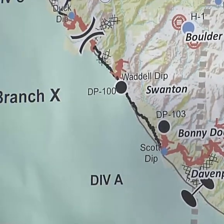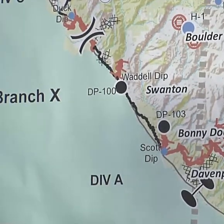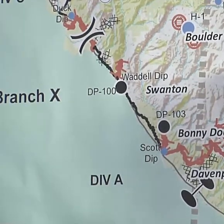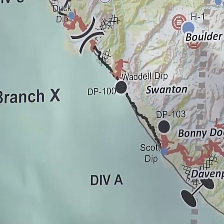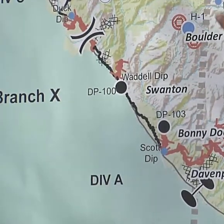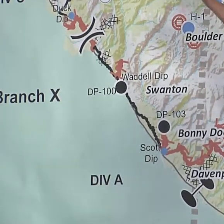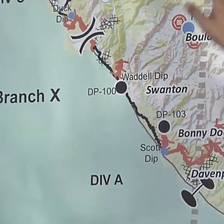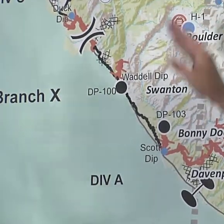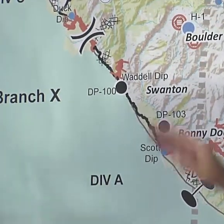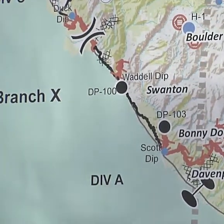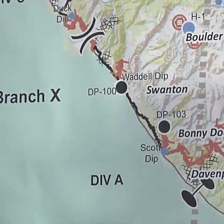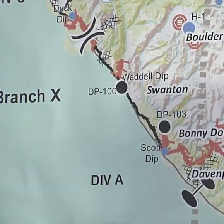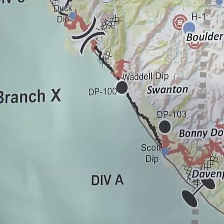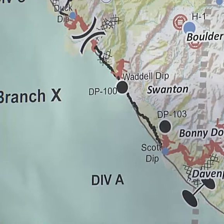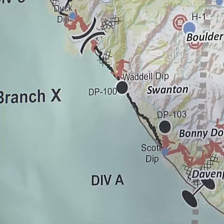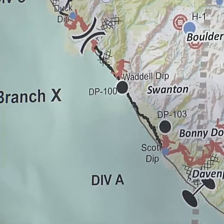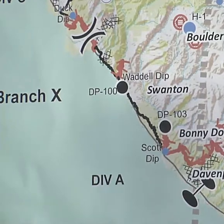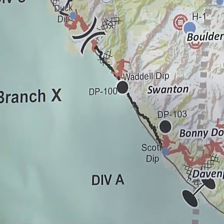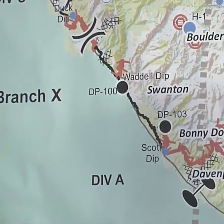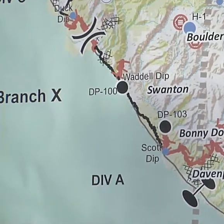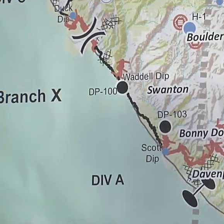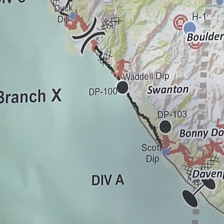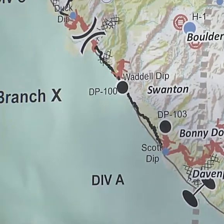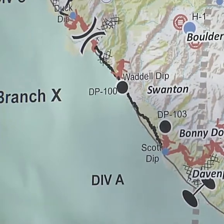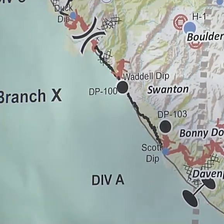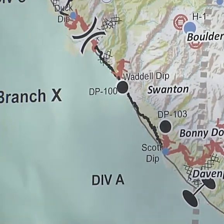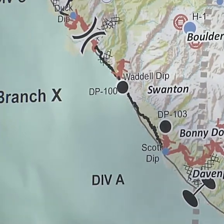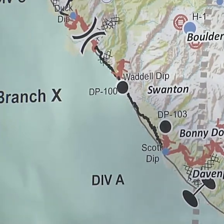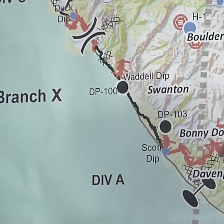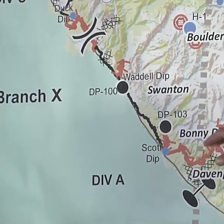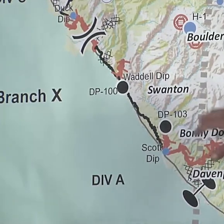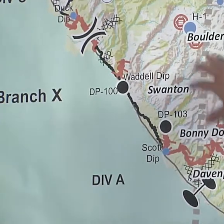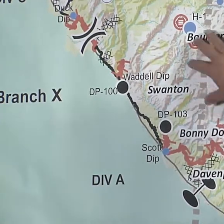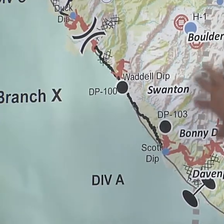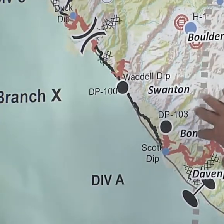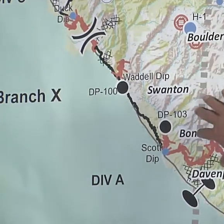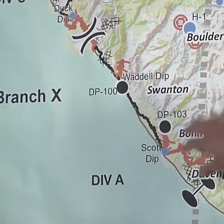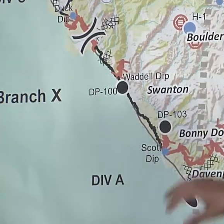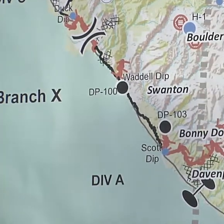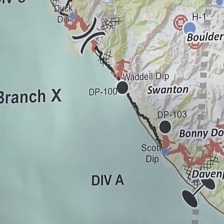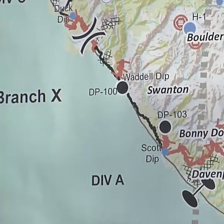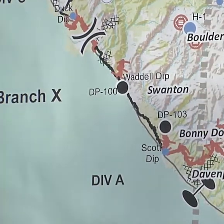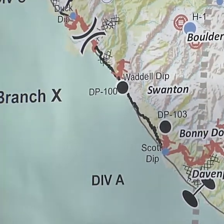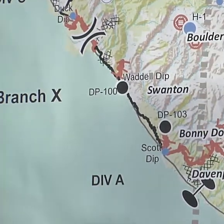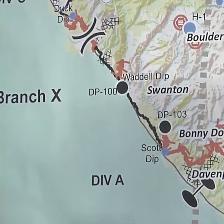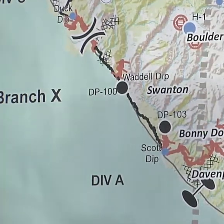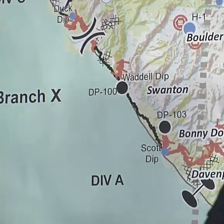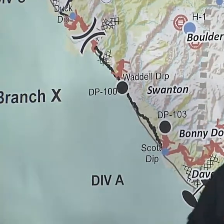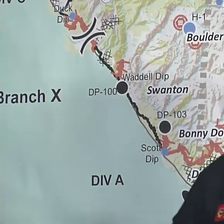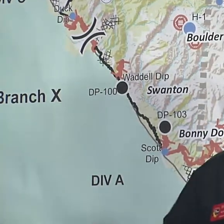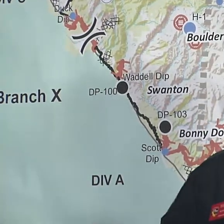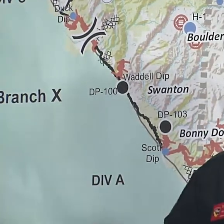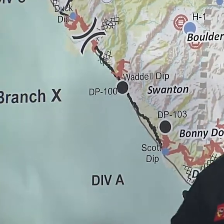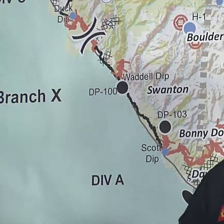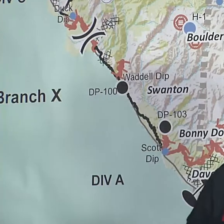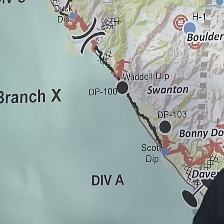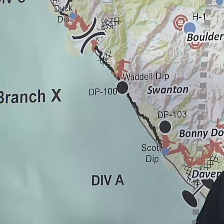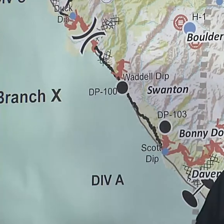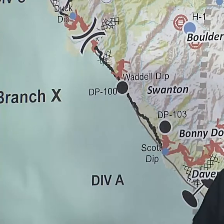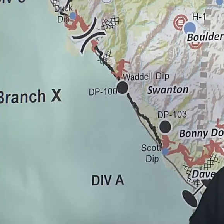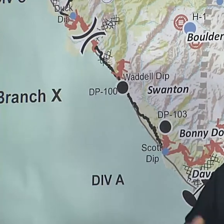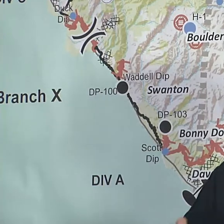preparing as we go ahead of time and implementing those operations, that strategy. Bonnie Noon looking really good.